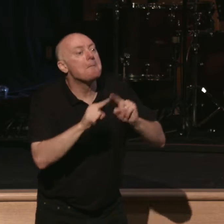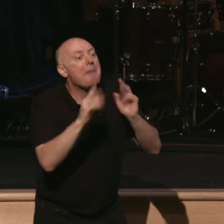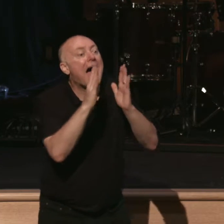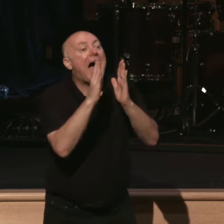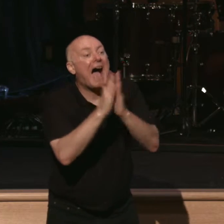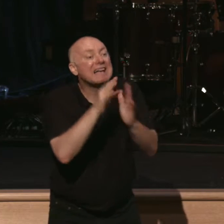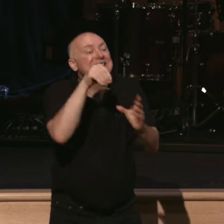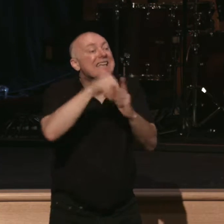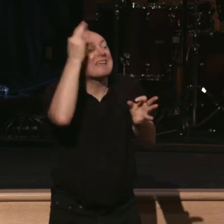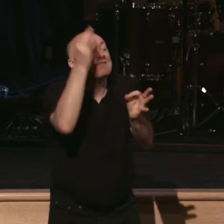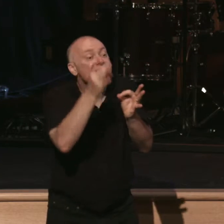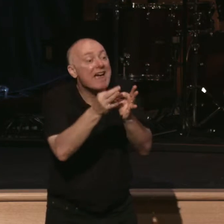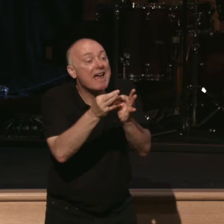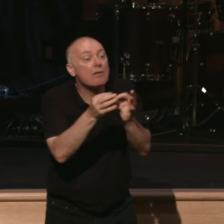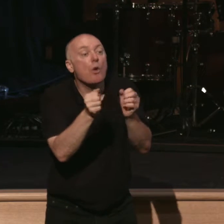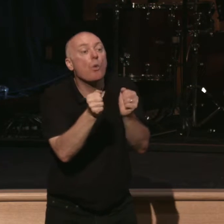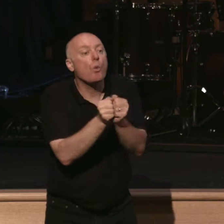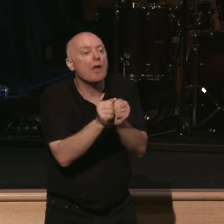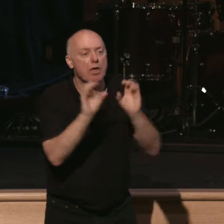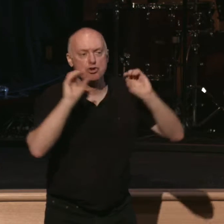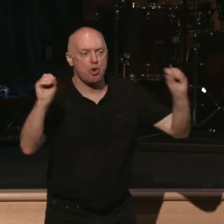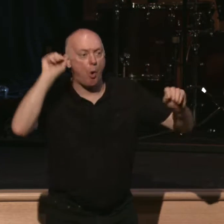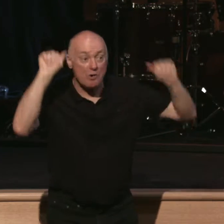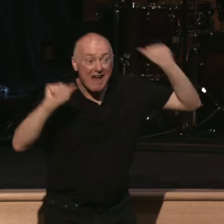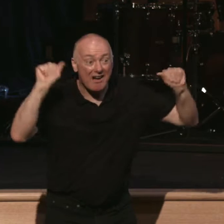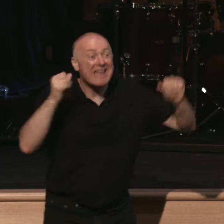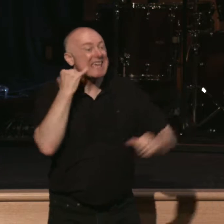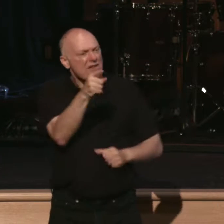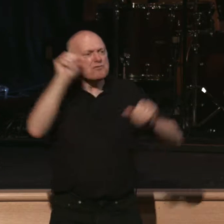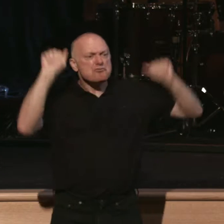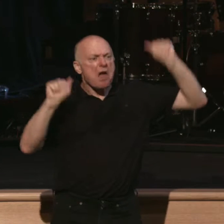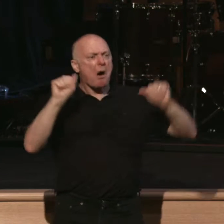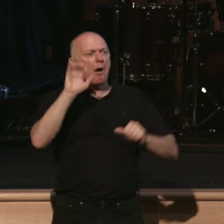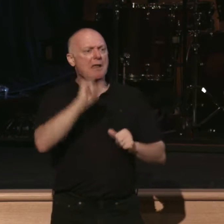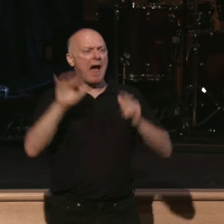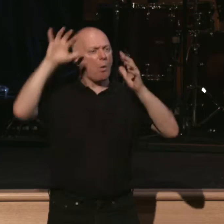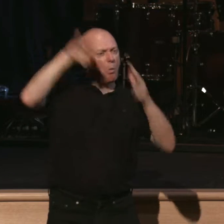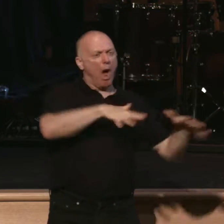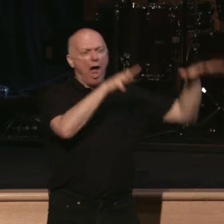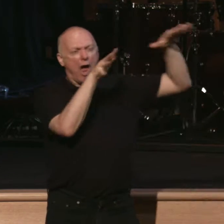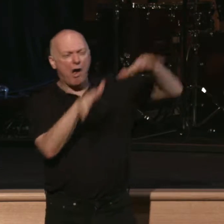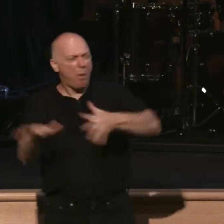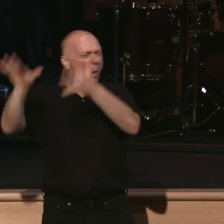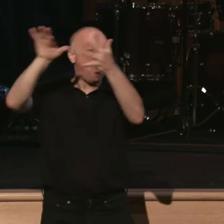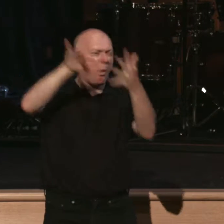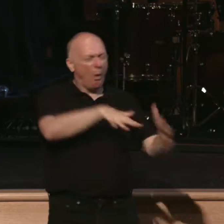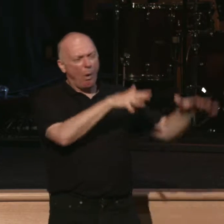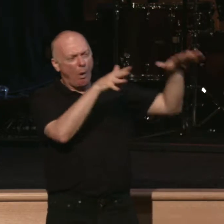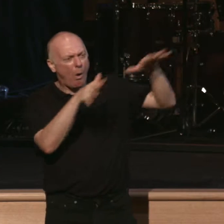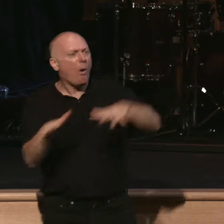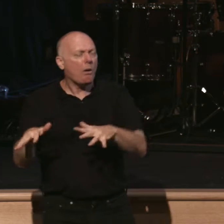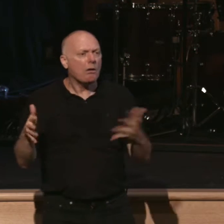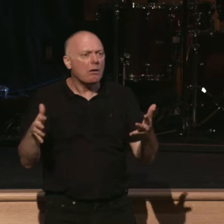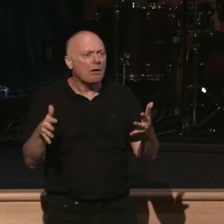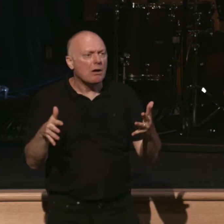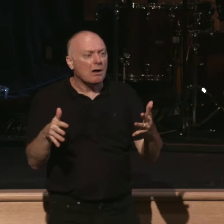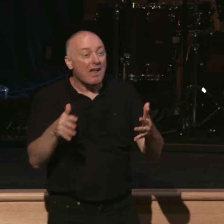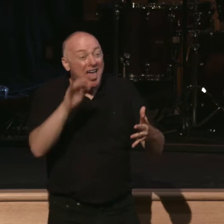faith with no doubting. For the one who doubts is like a wave of the sea that is driven and tossed by the wind. For that person